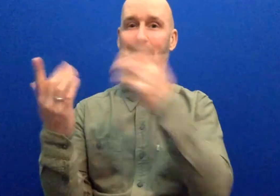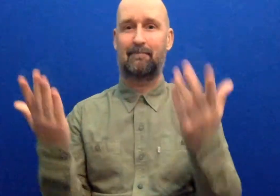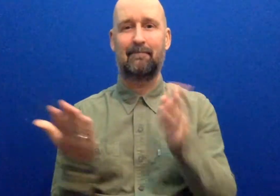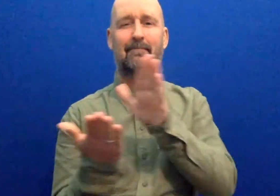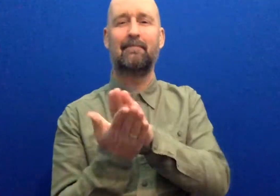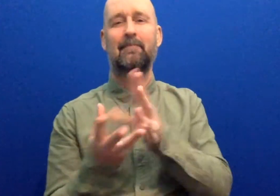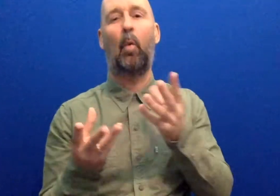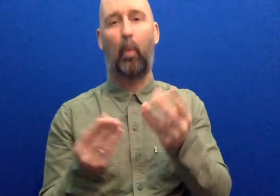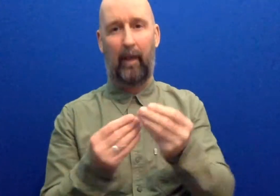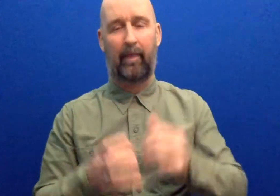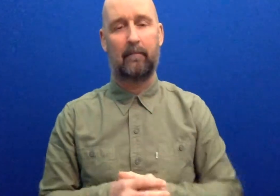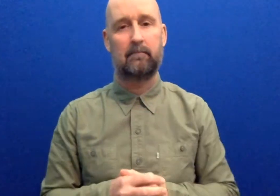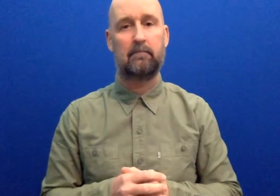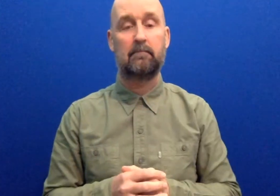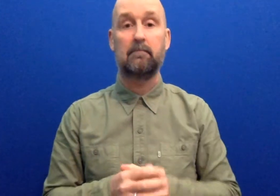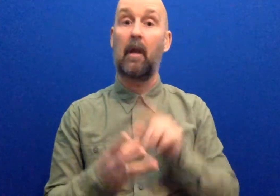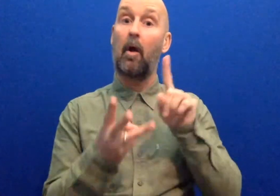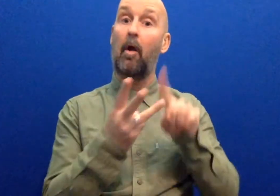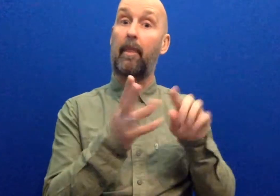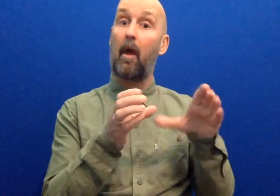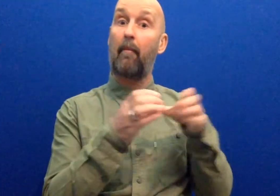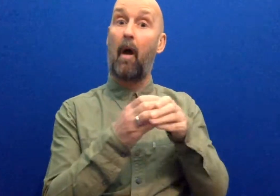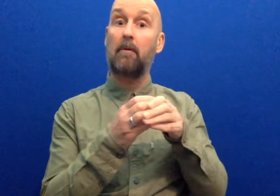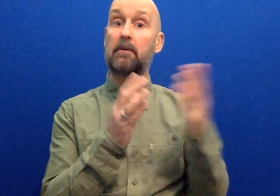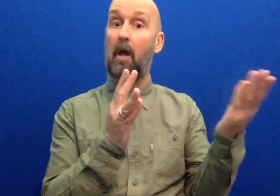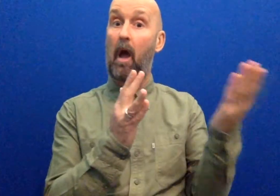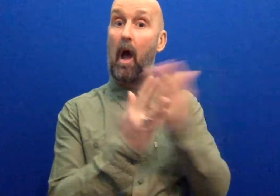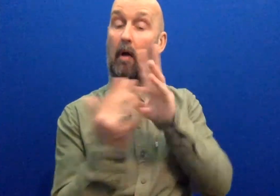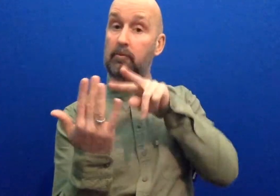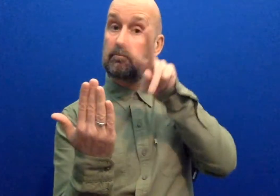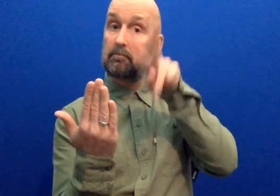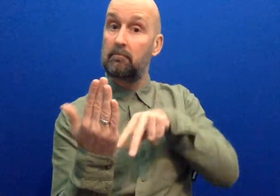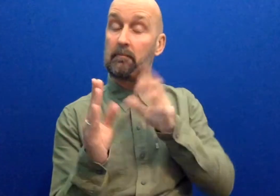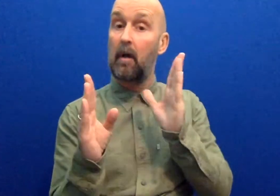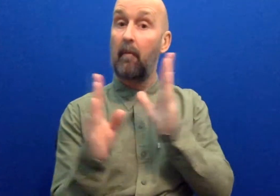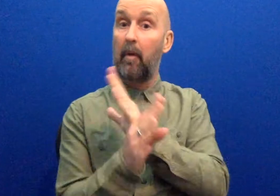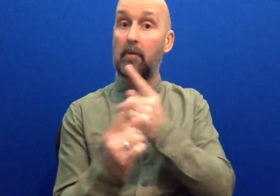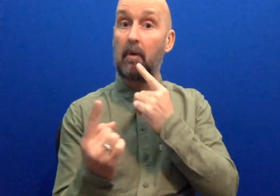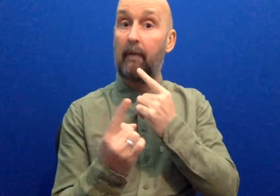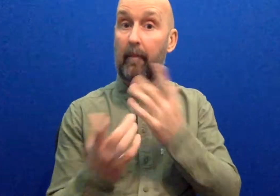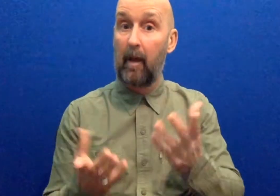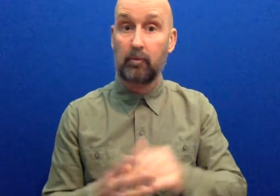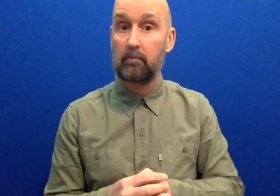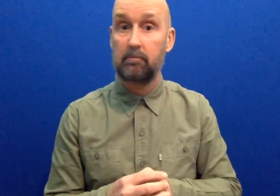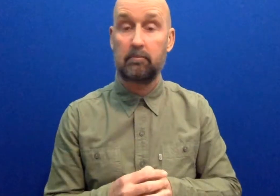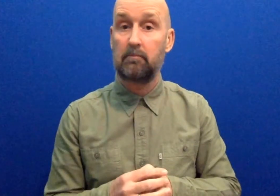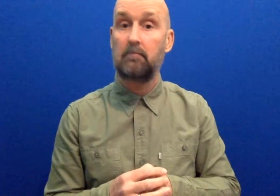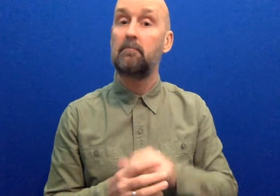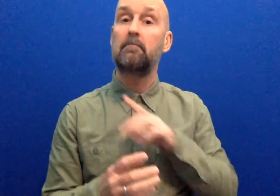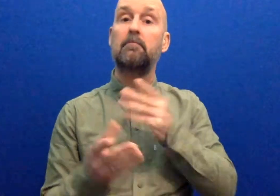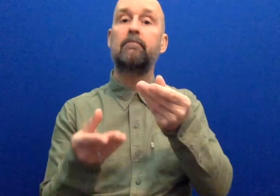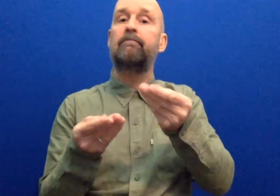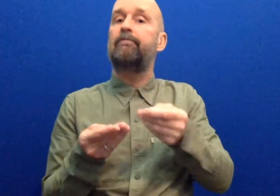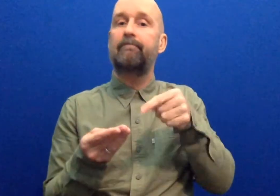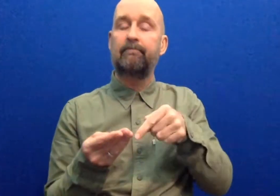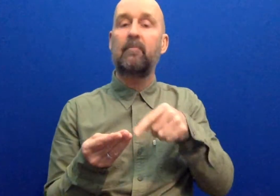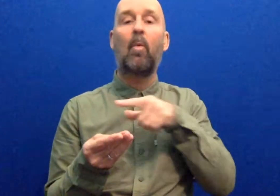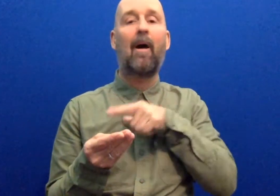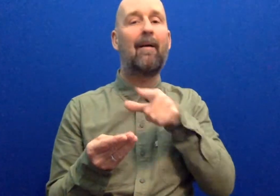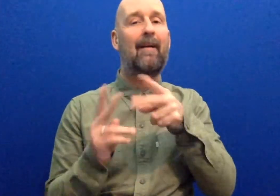No third parties will be given access to your personal information that's being provided unless we are required